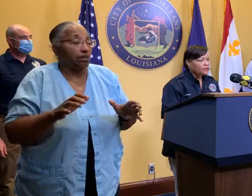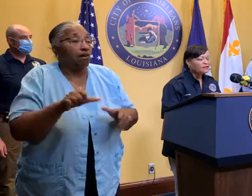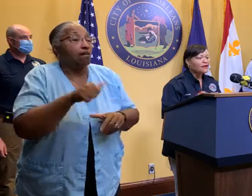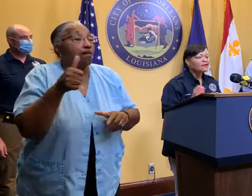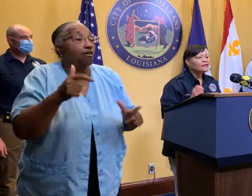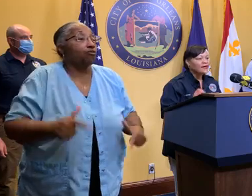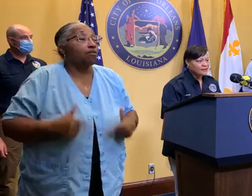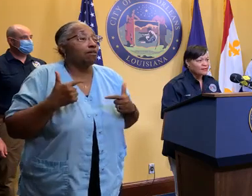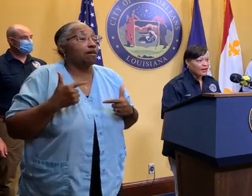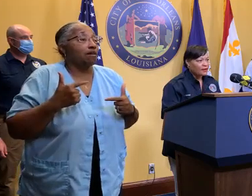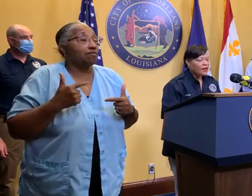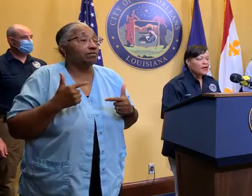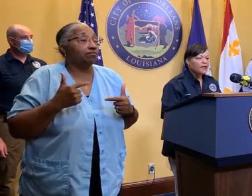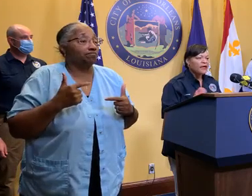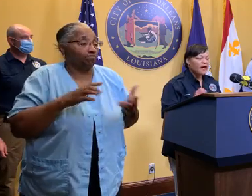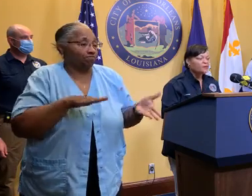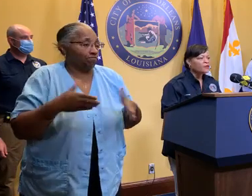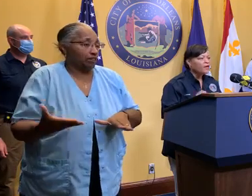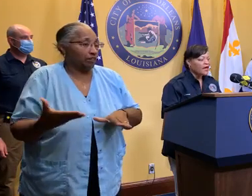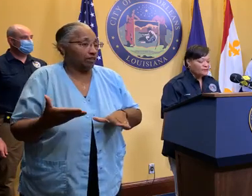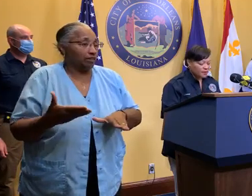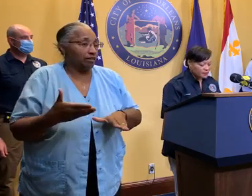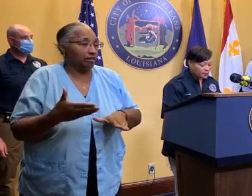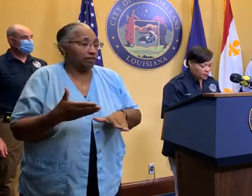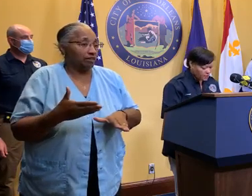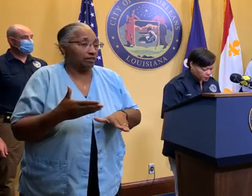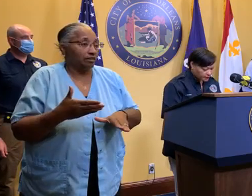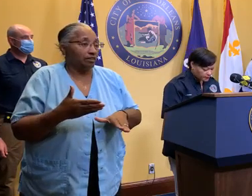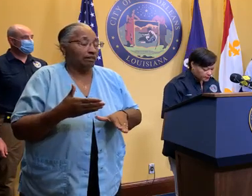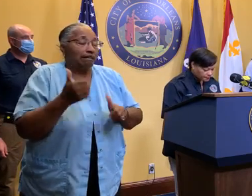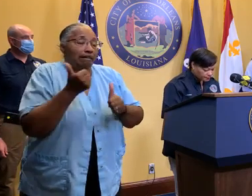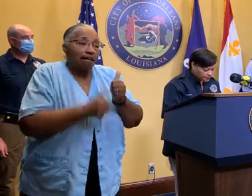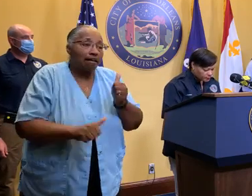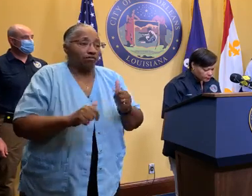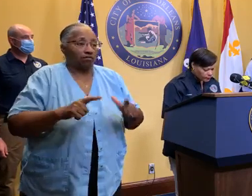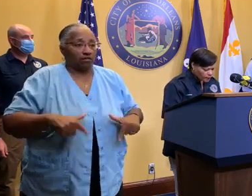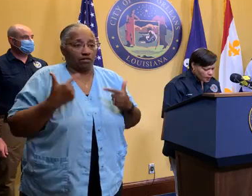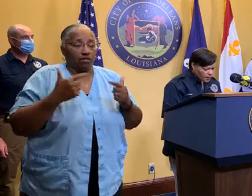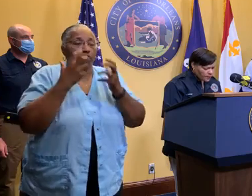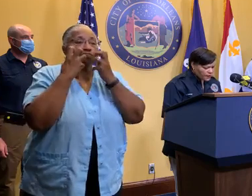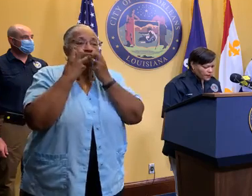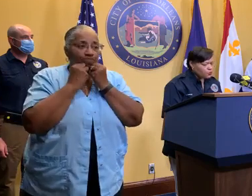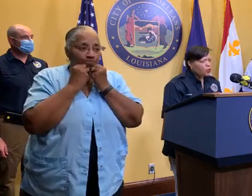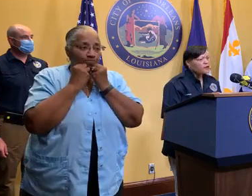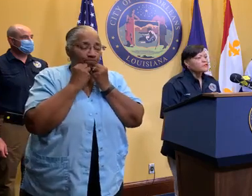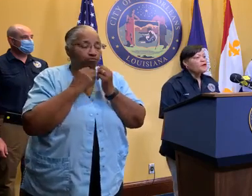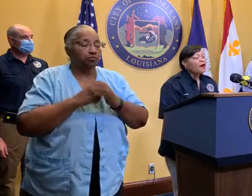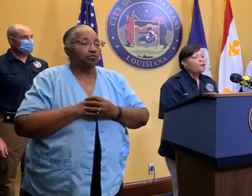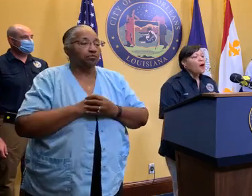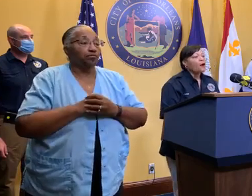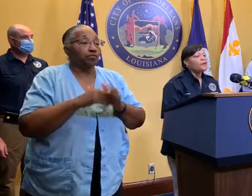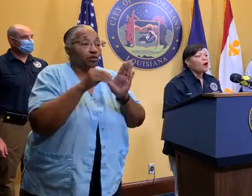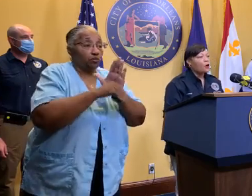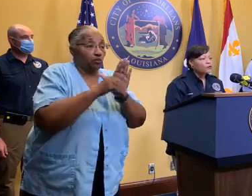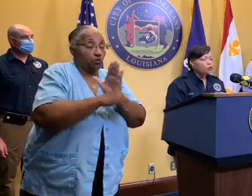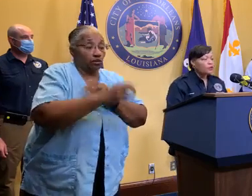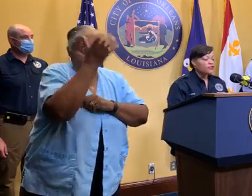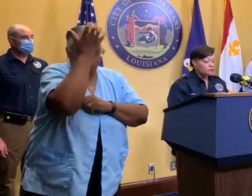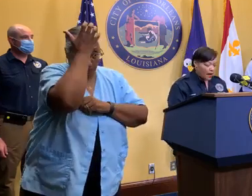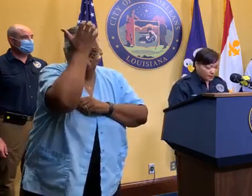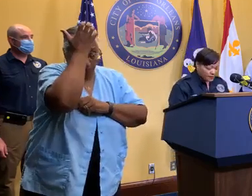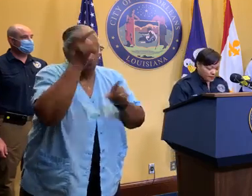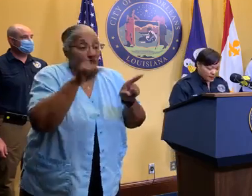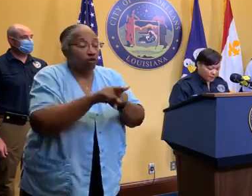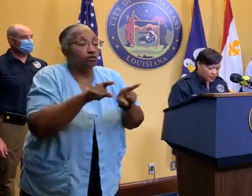It's unnecessary. And every life is precious. The New Orleans Fire Department. Department also